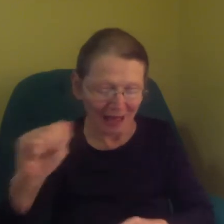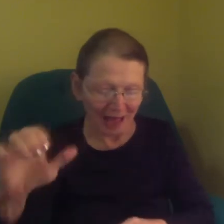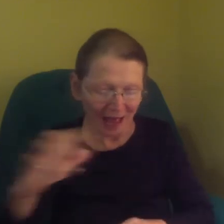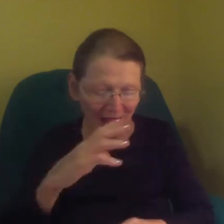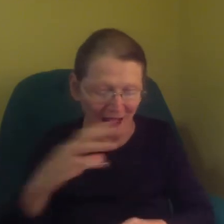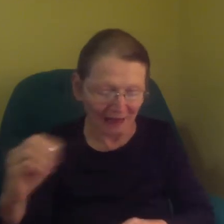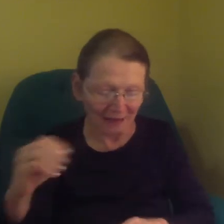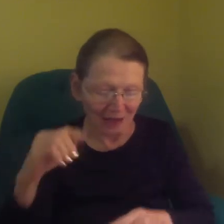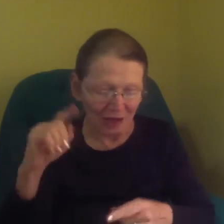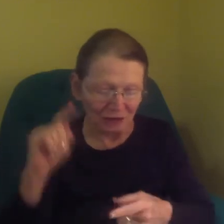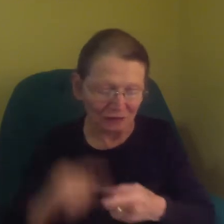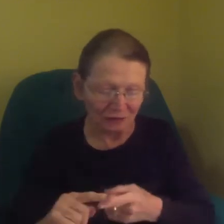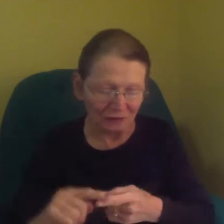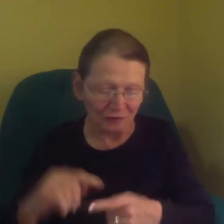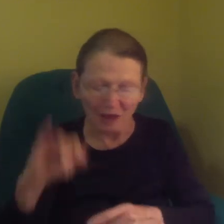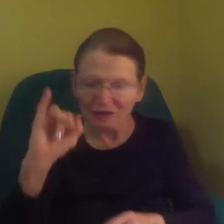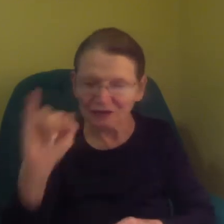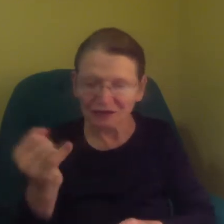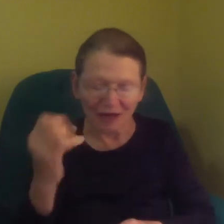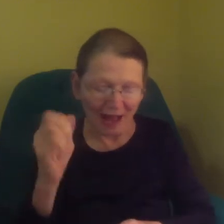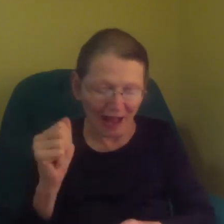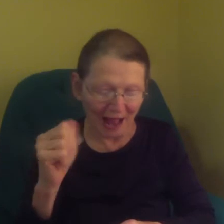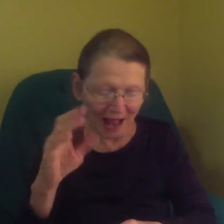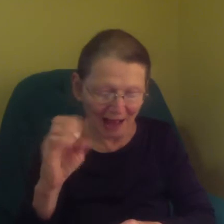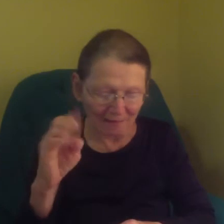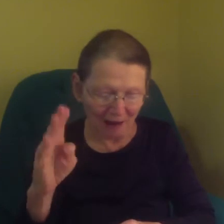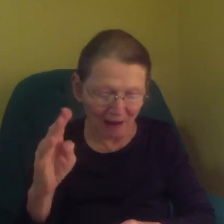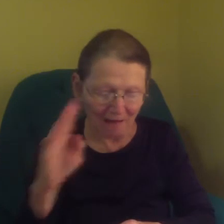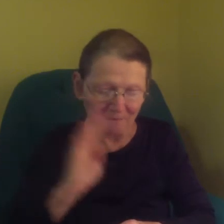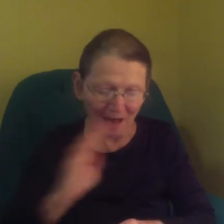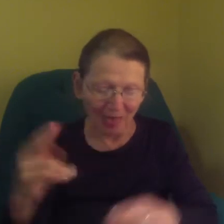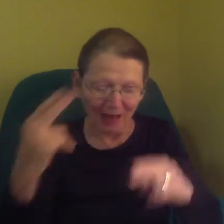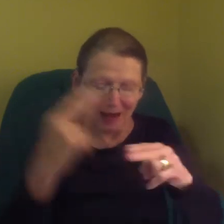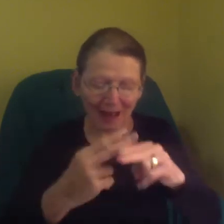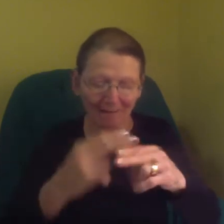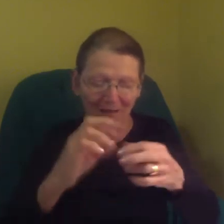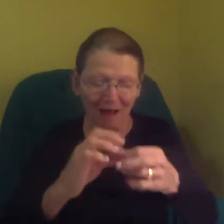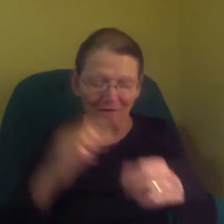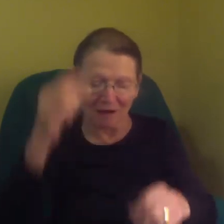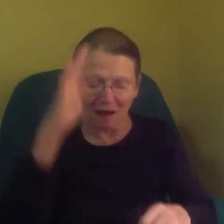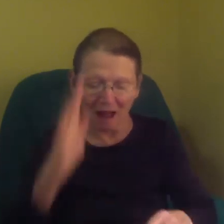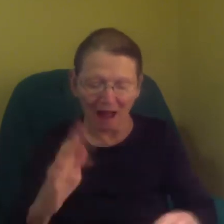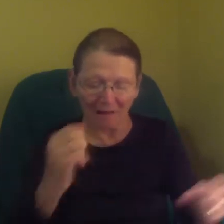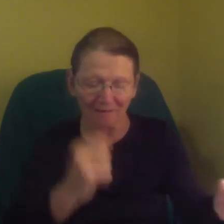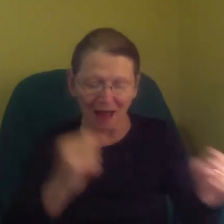not a runner. No,